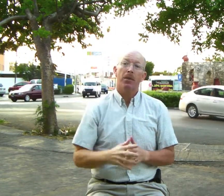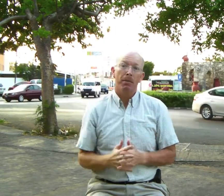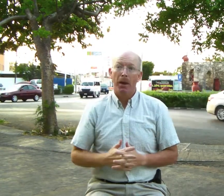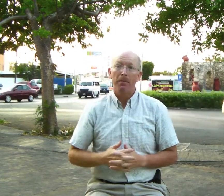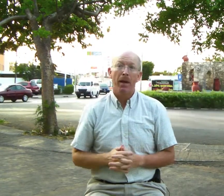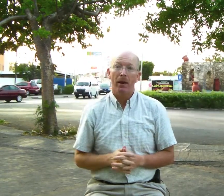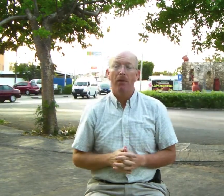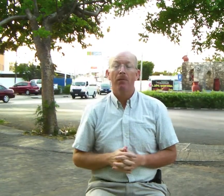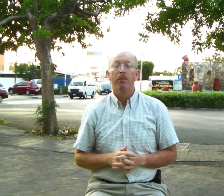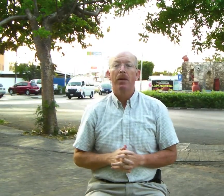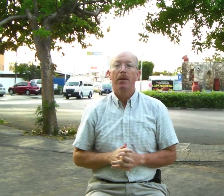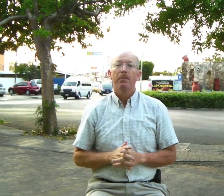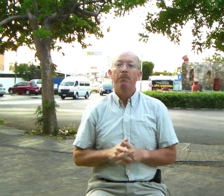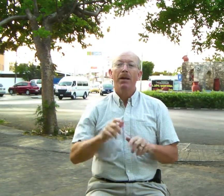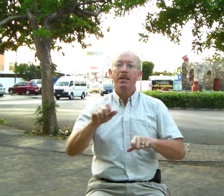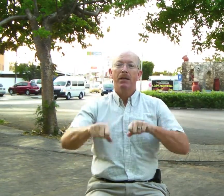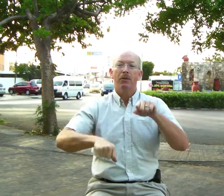by mail. Bicycle.